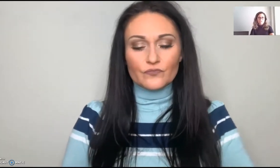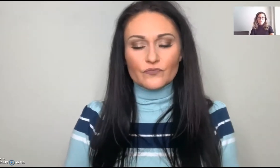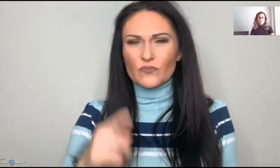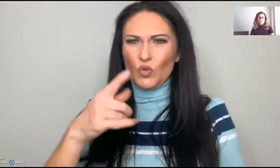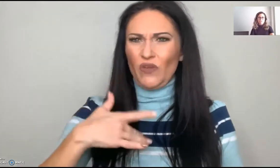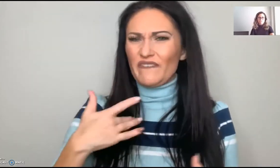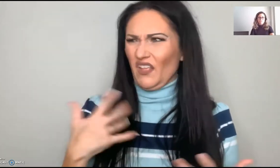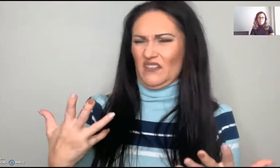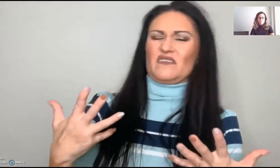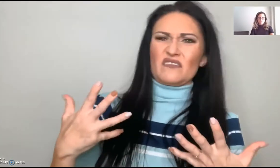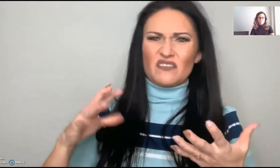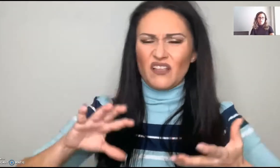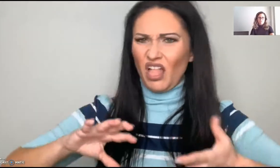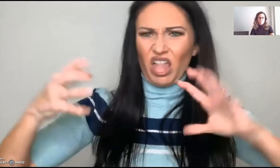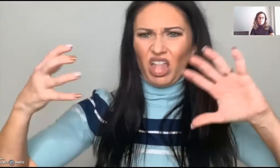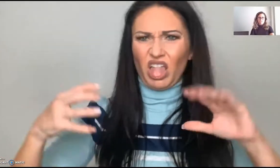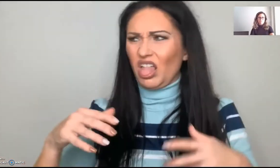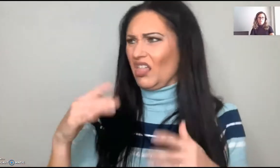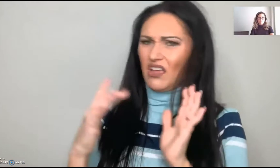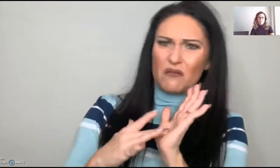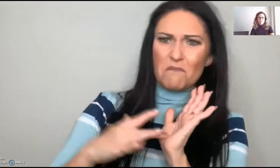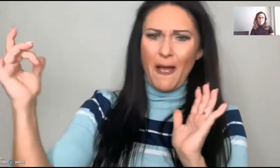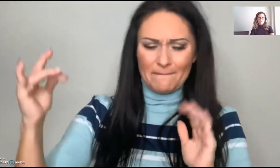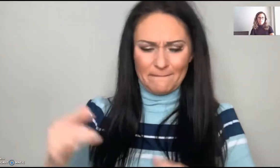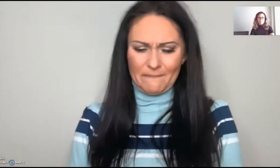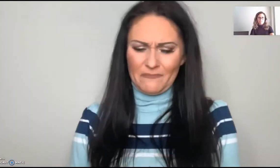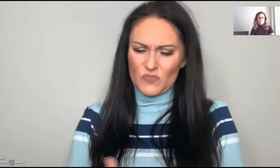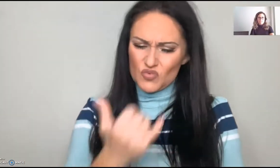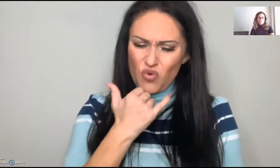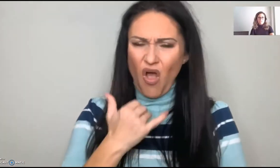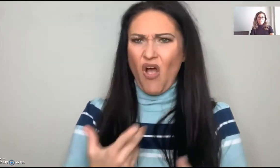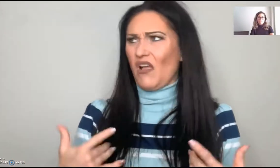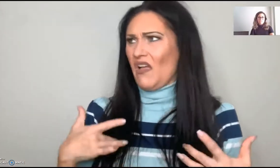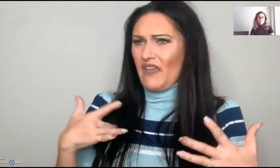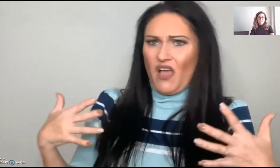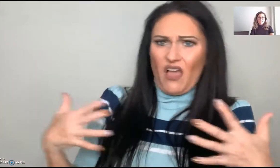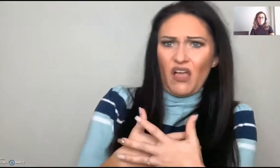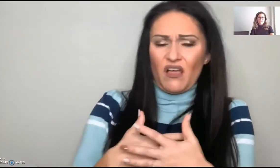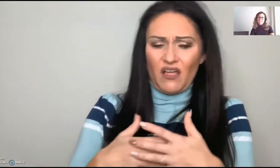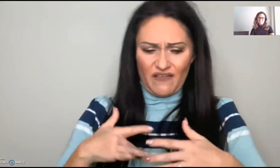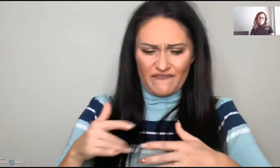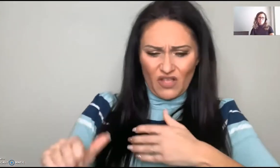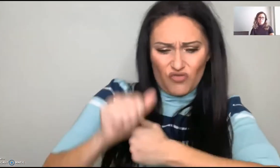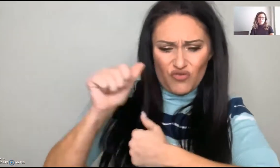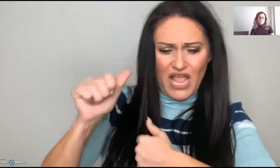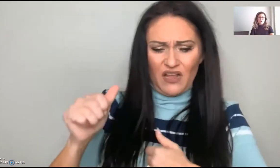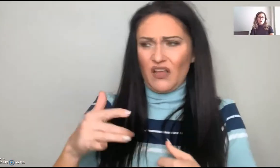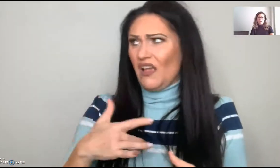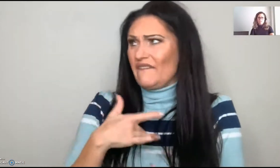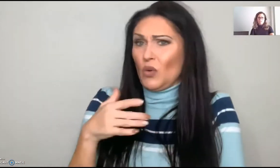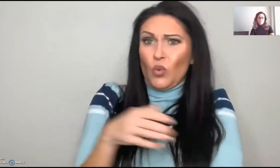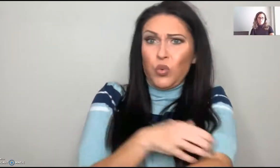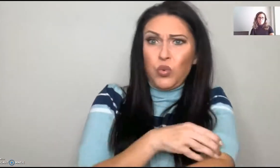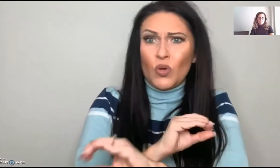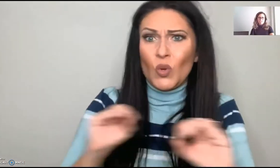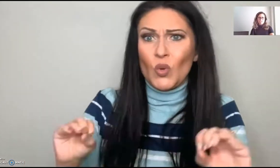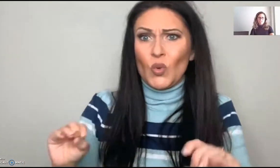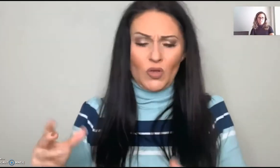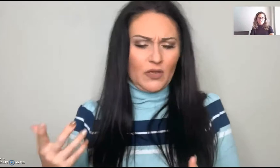better ways of going about it. If you feel taken advantage of wrong or scared or